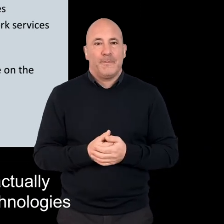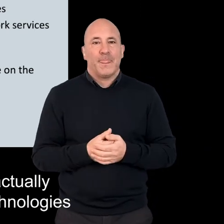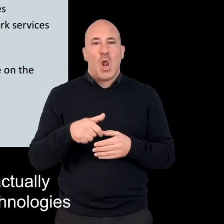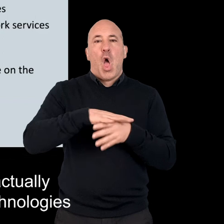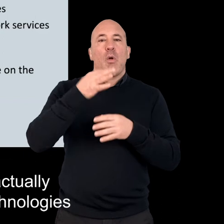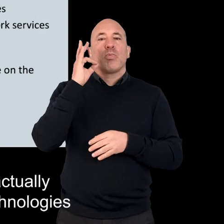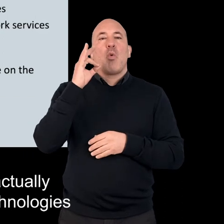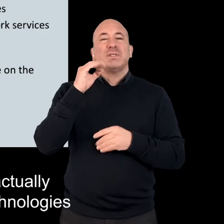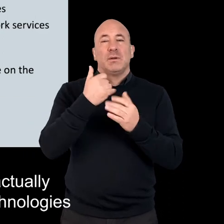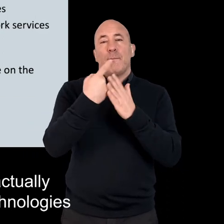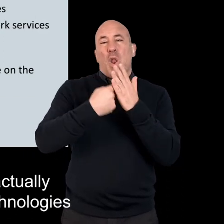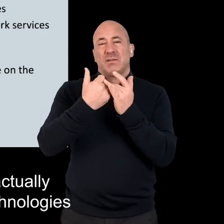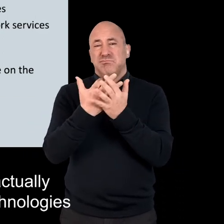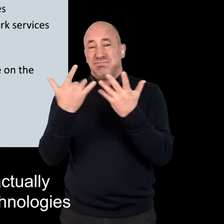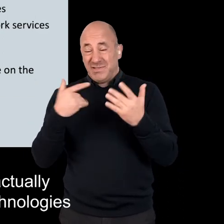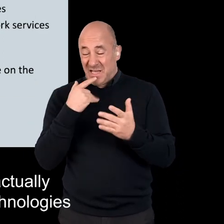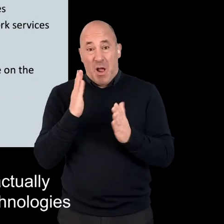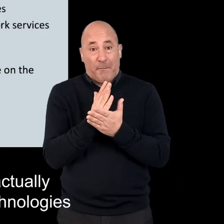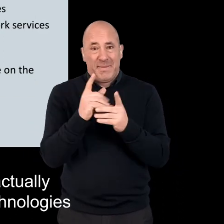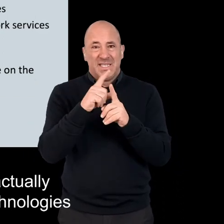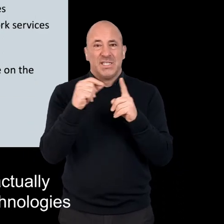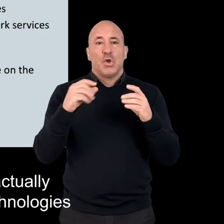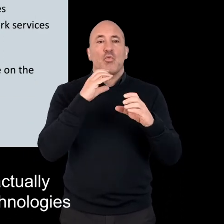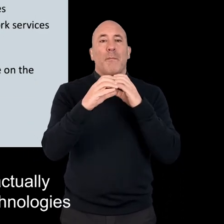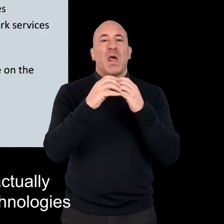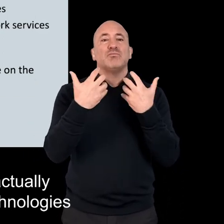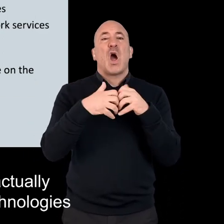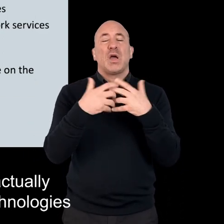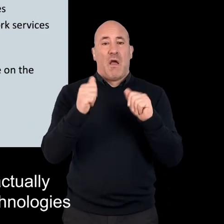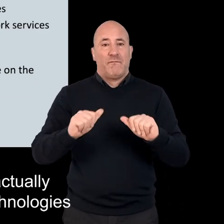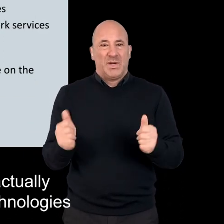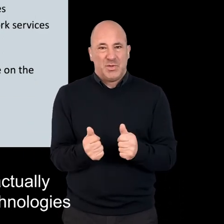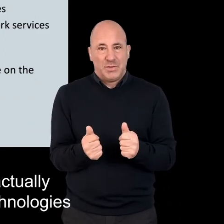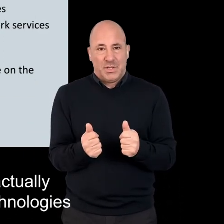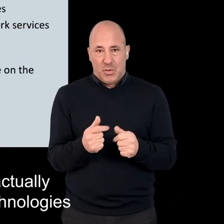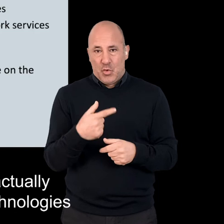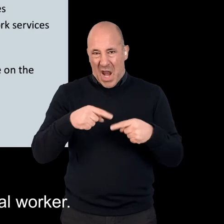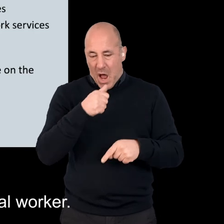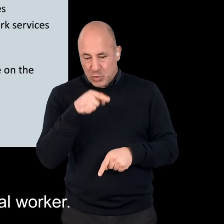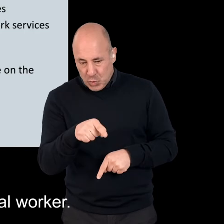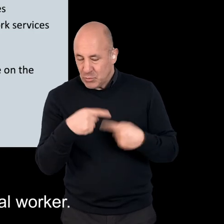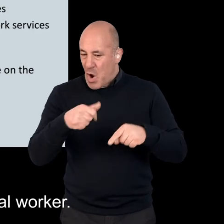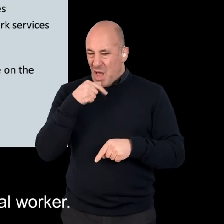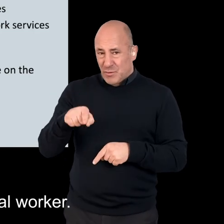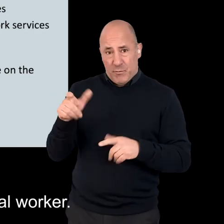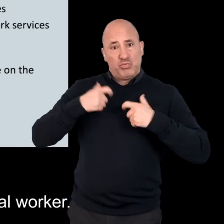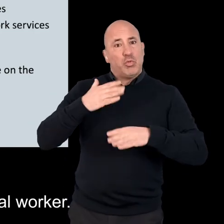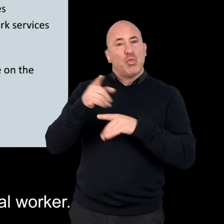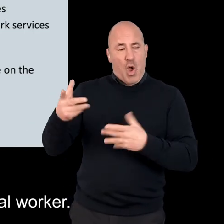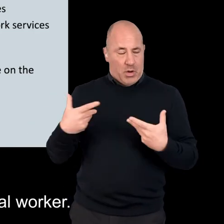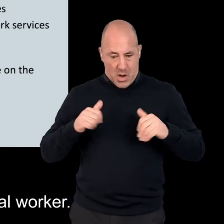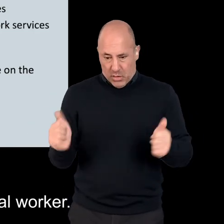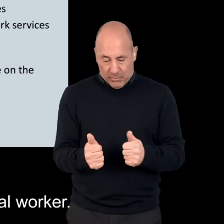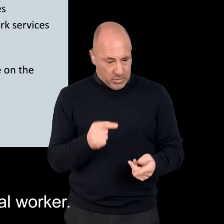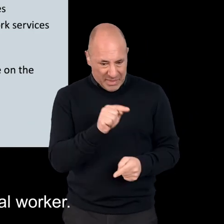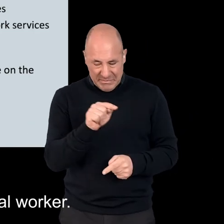Many policies in local authorities actually restrict the digital communication technologies that you're allowed to use as a